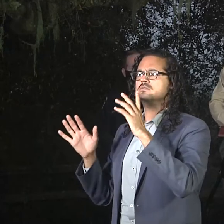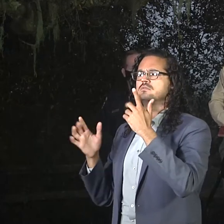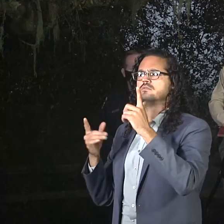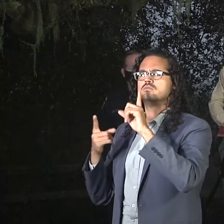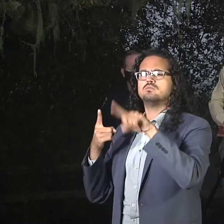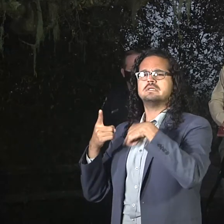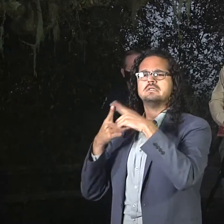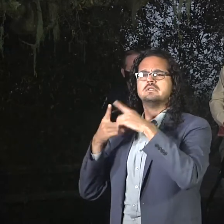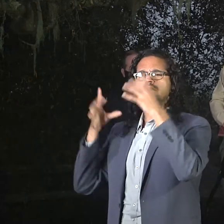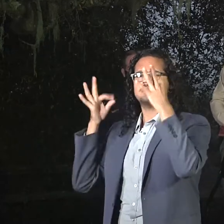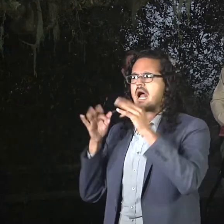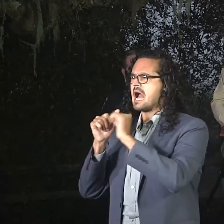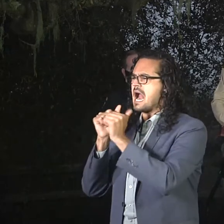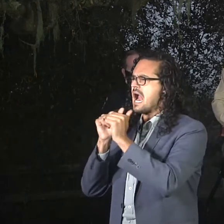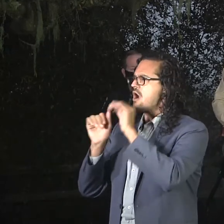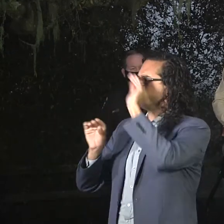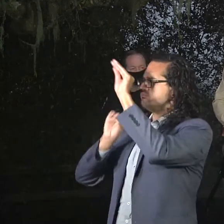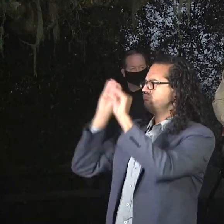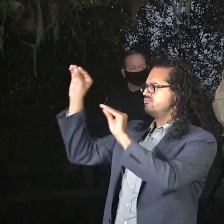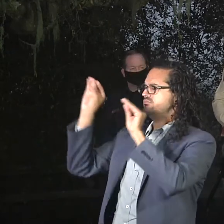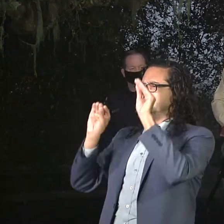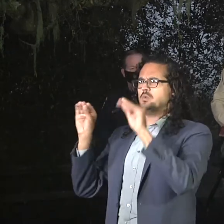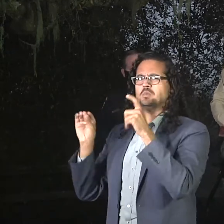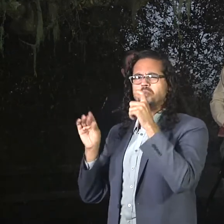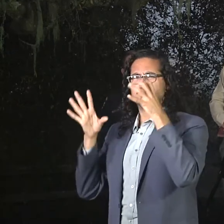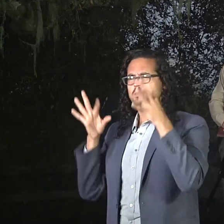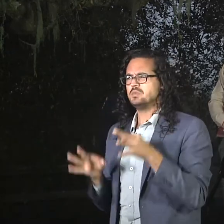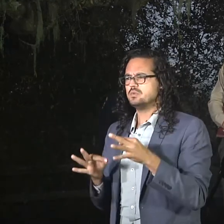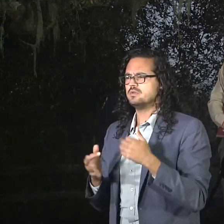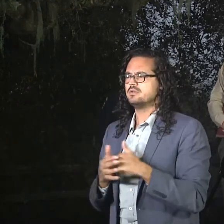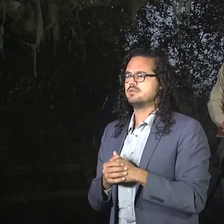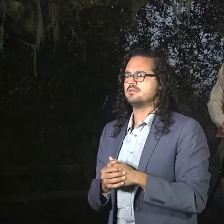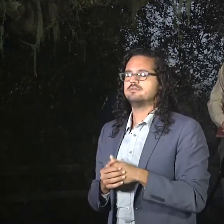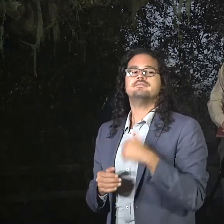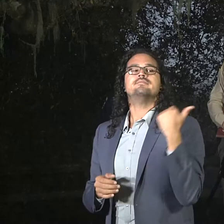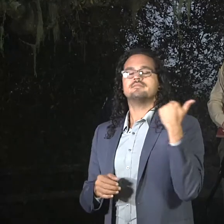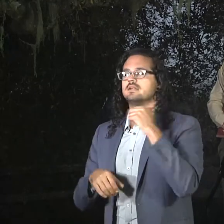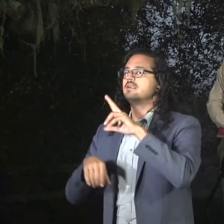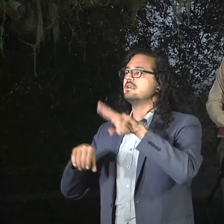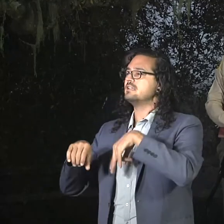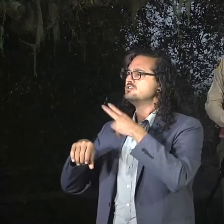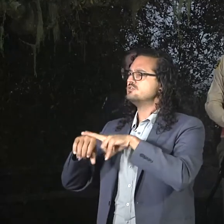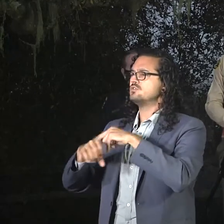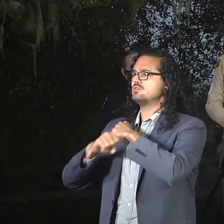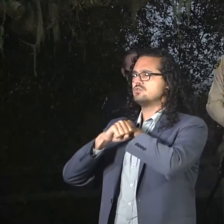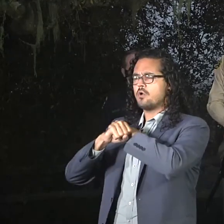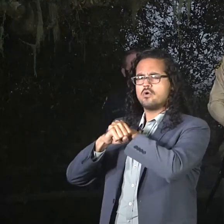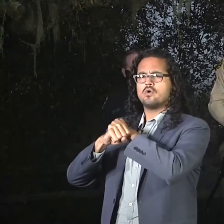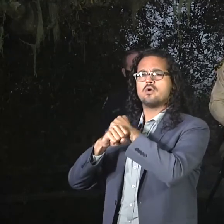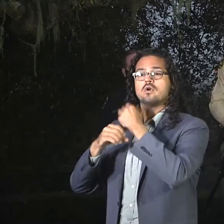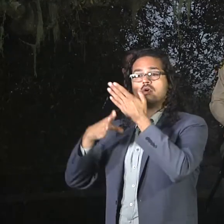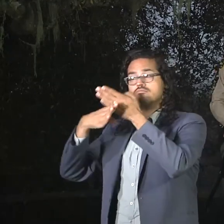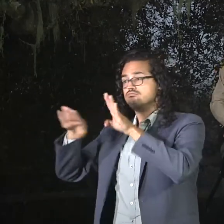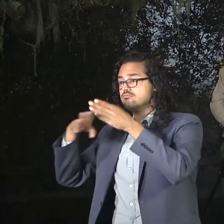Yeah, the question is related to how the deployment of National Guard resources are deployed across the state, and Chief C connects with that.